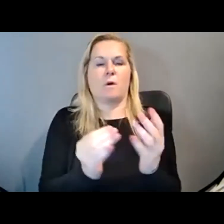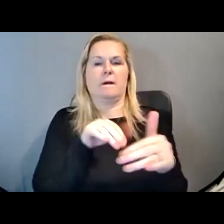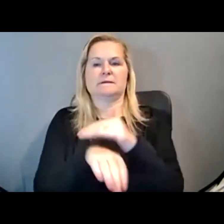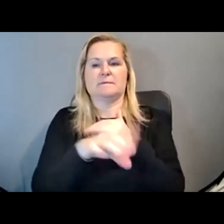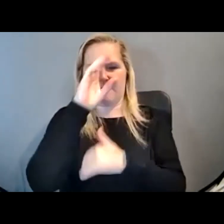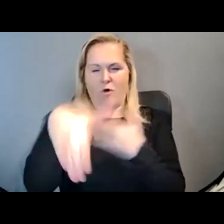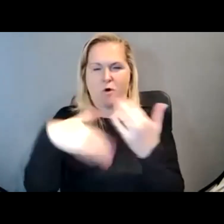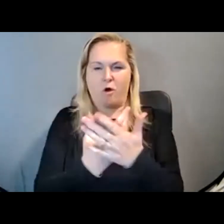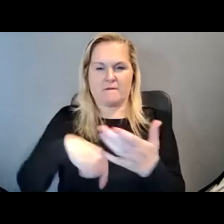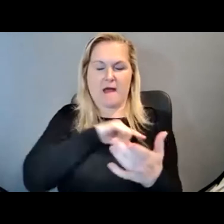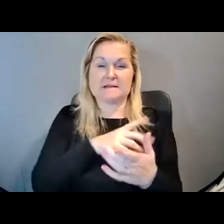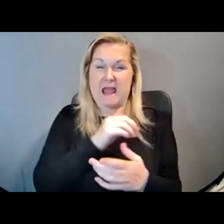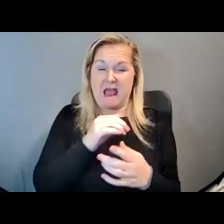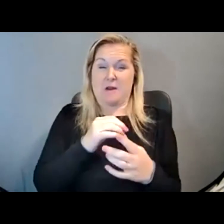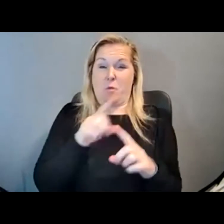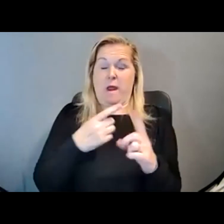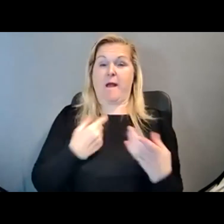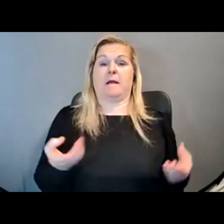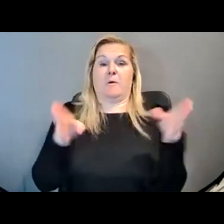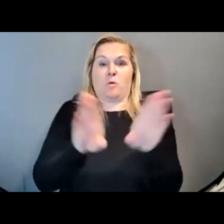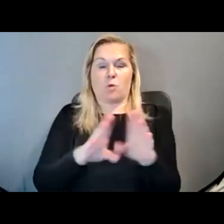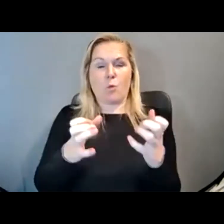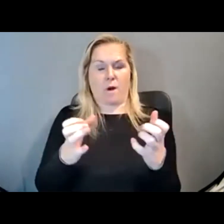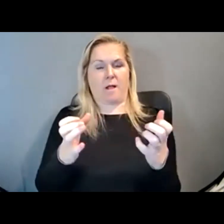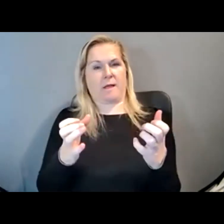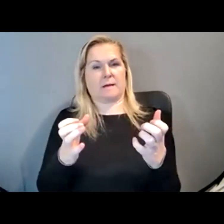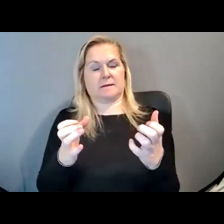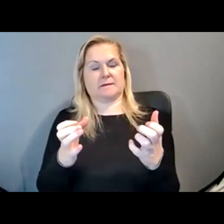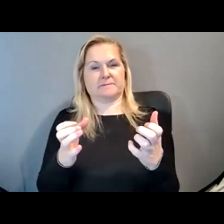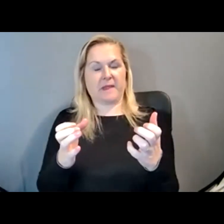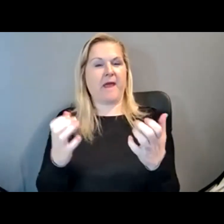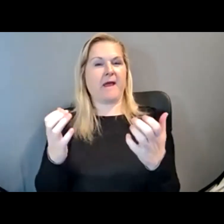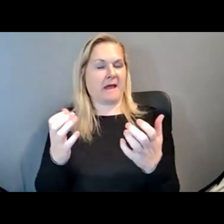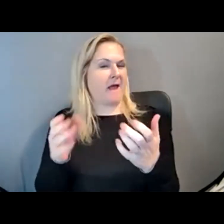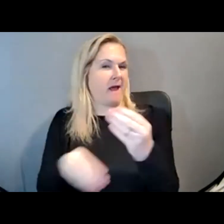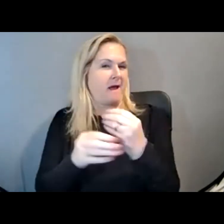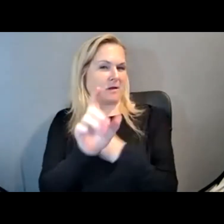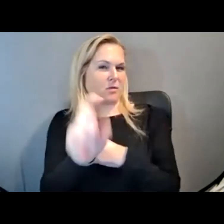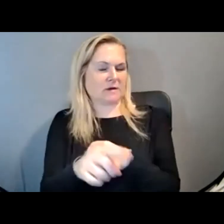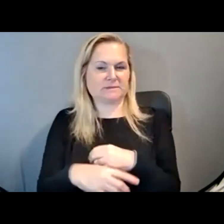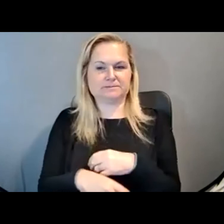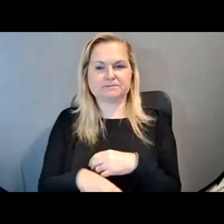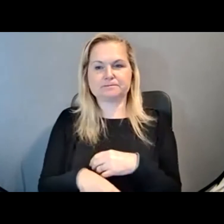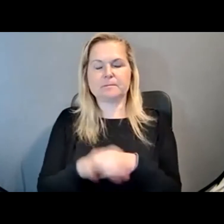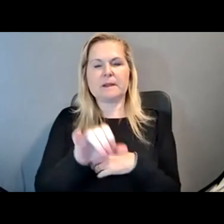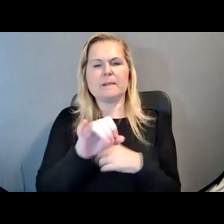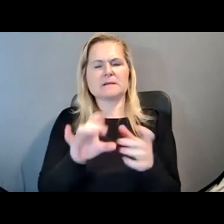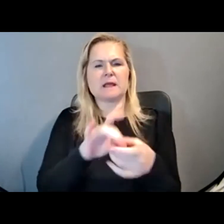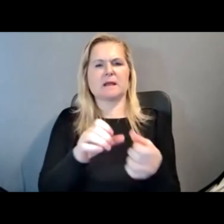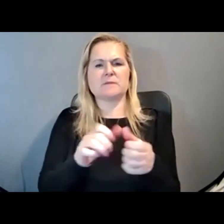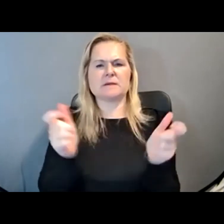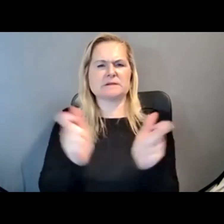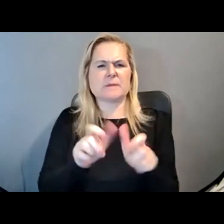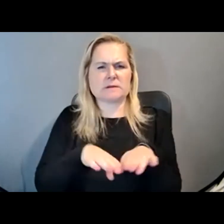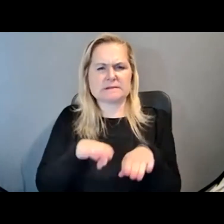And as I close, I just want to leave you with this question that I started with, which is around small steps that you can